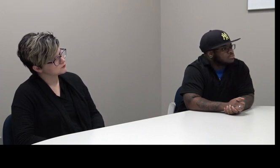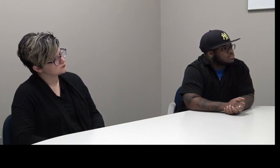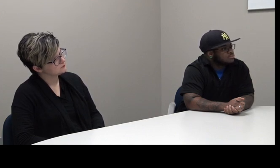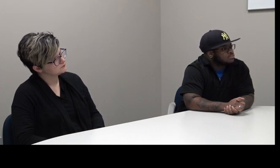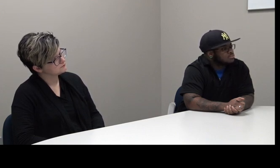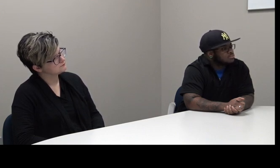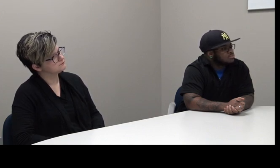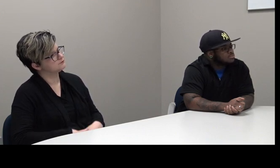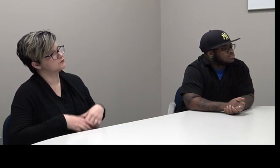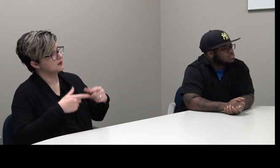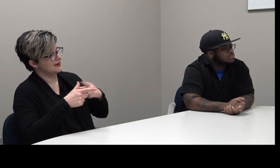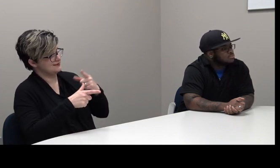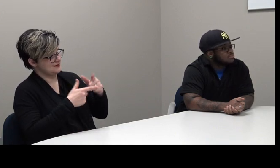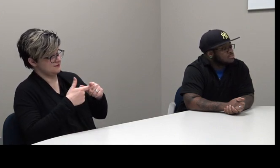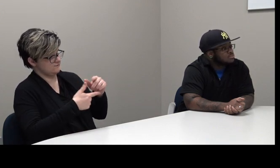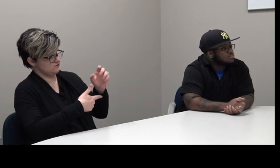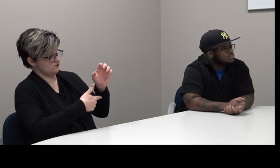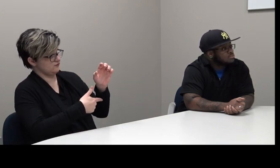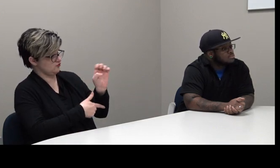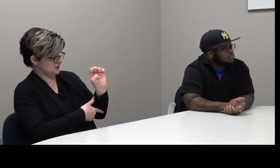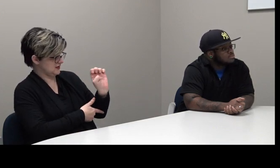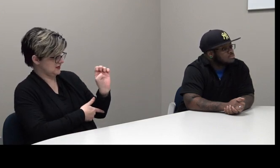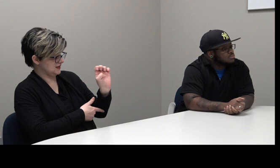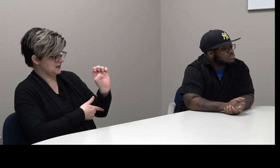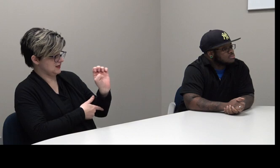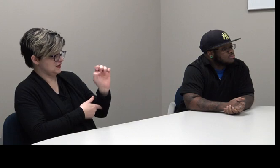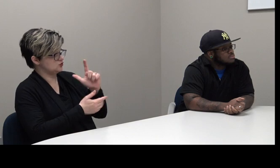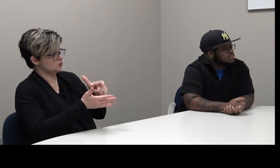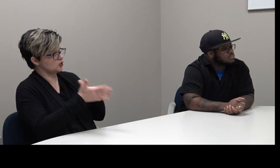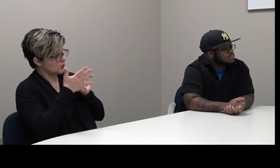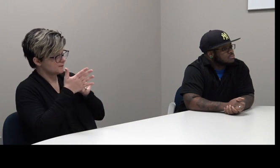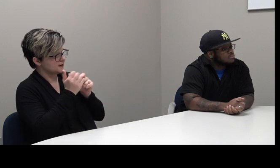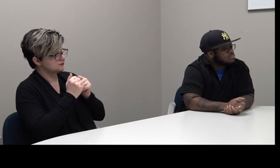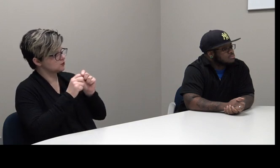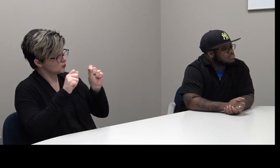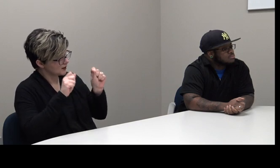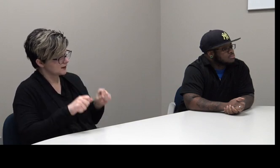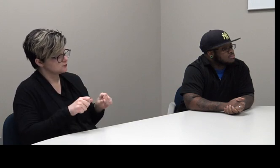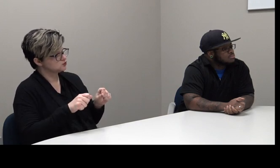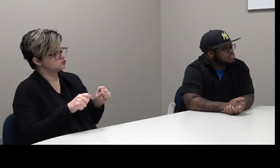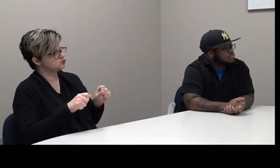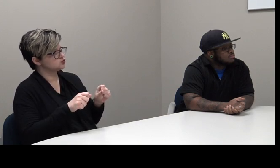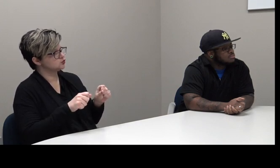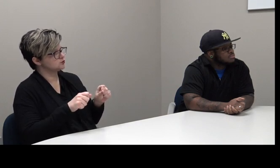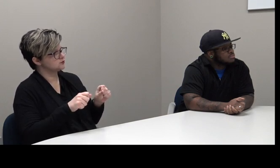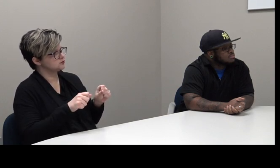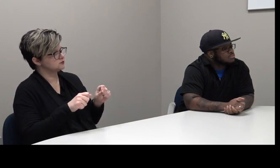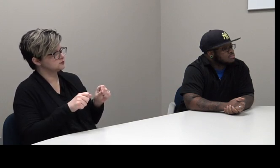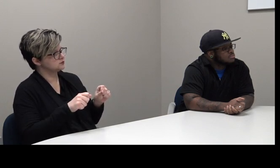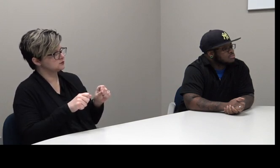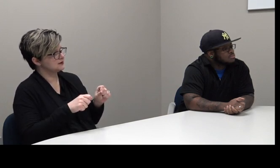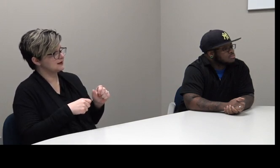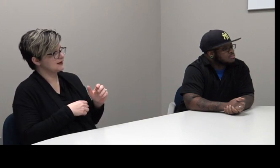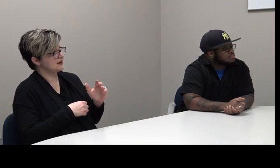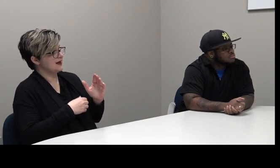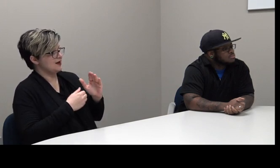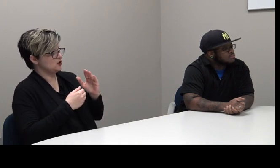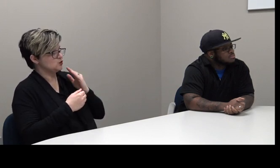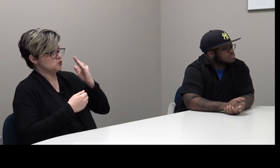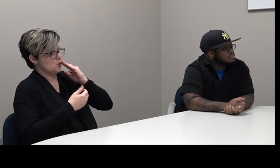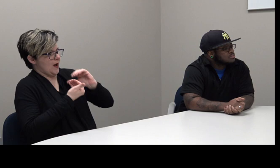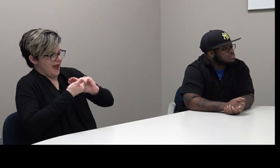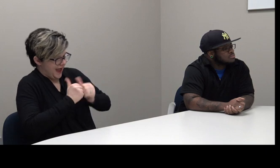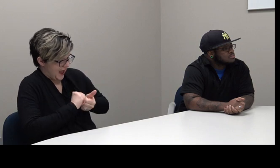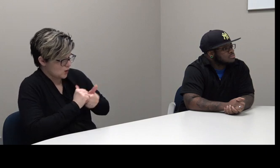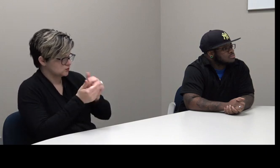And then for Janitor E, the criteria is that you're able to utilize those functions, like how to